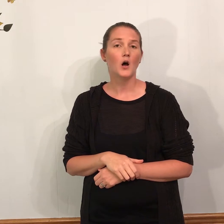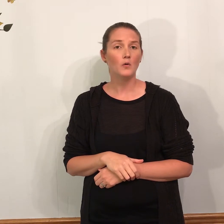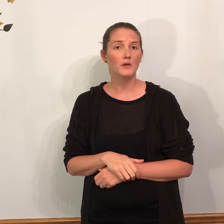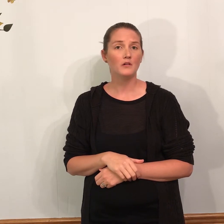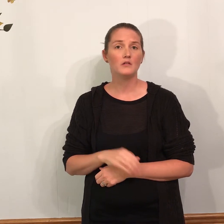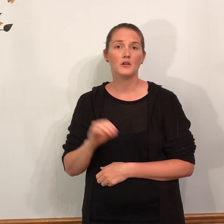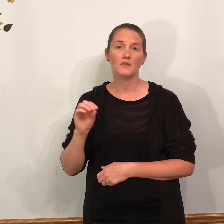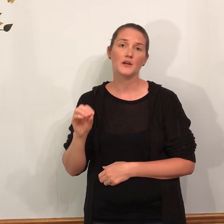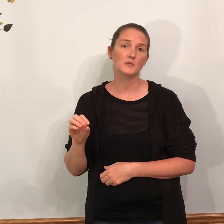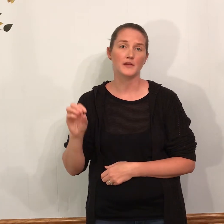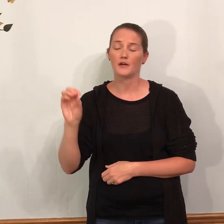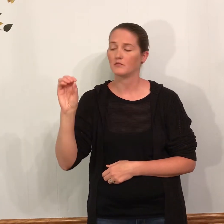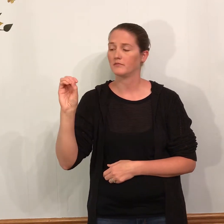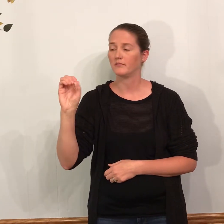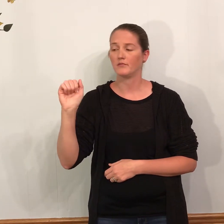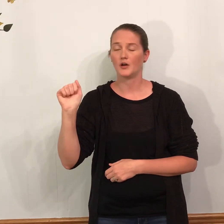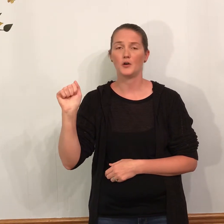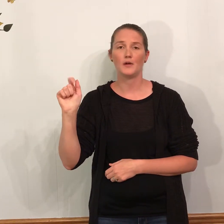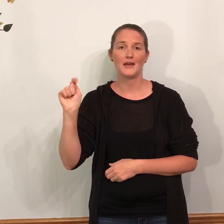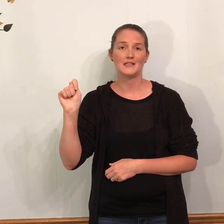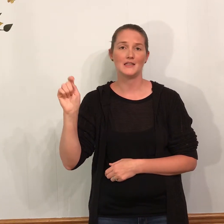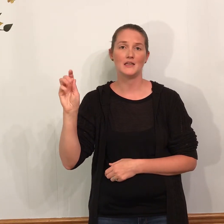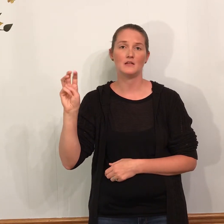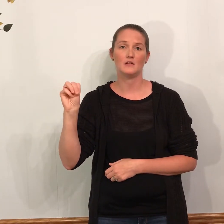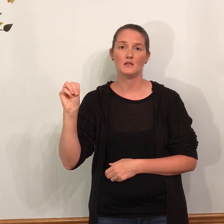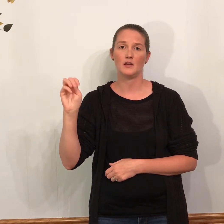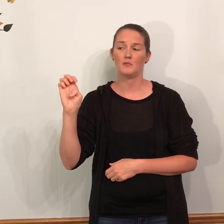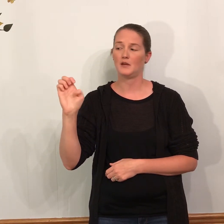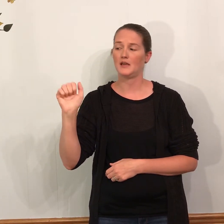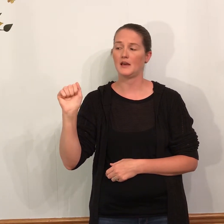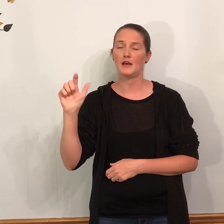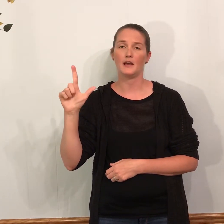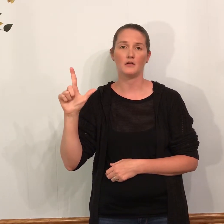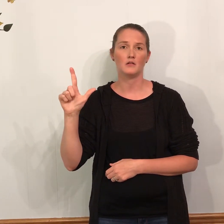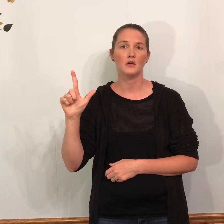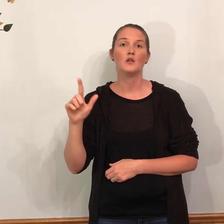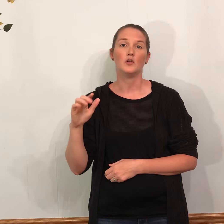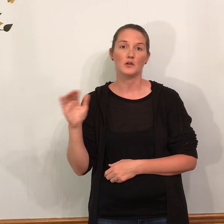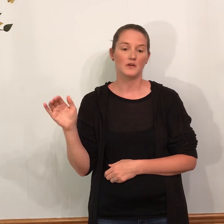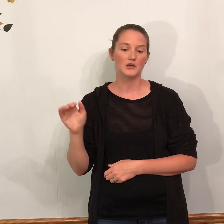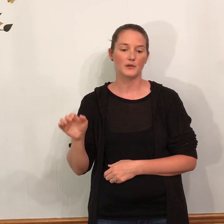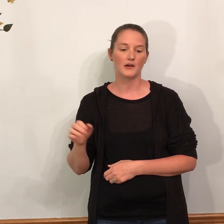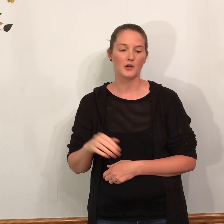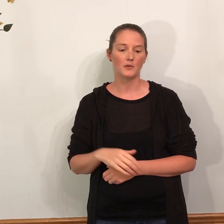Oatmeal. You're going to fingers pull out. O-A-T-M-E-A-L. You're going fingers pull out oatmeal.